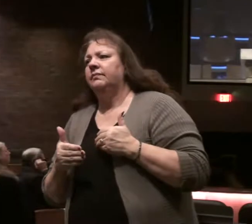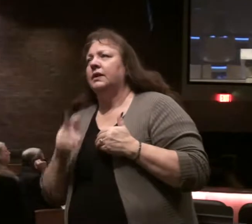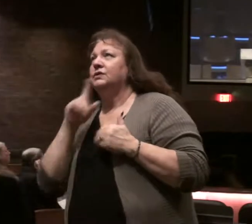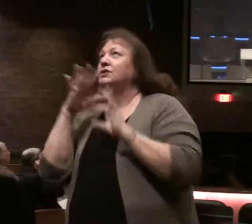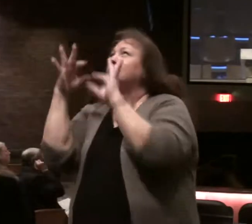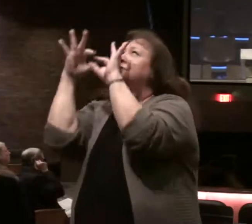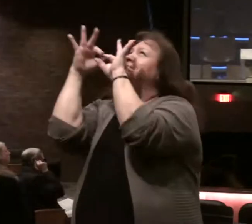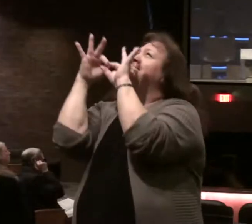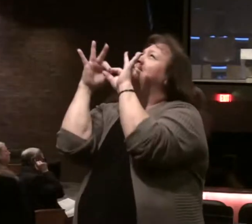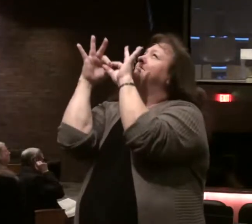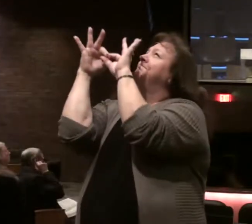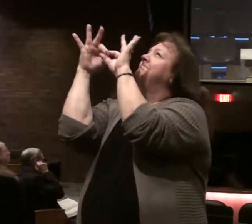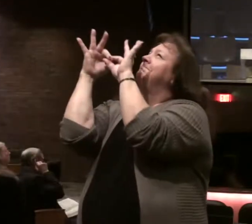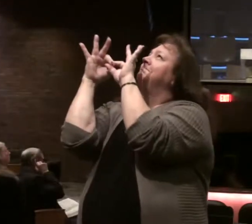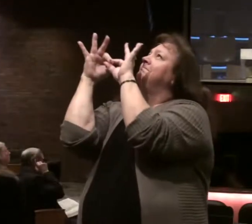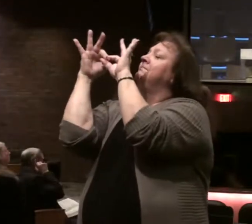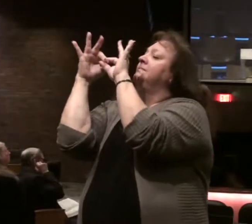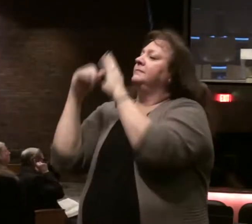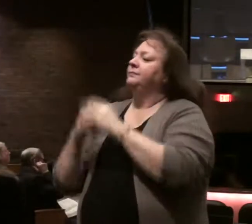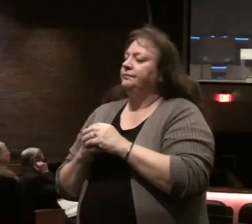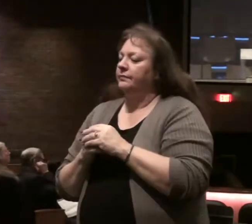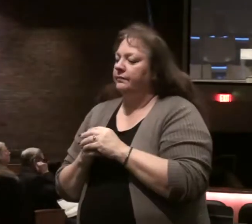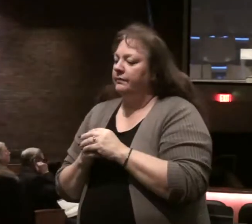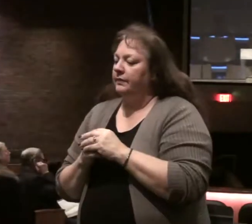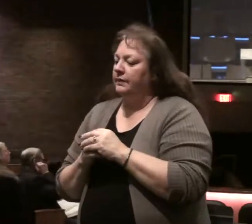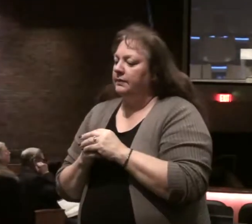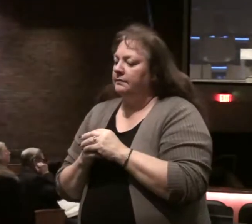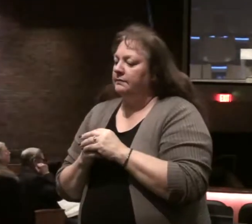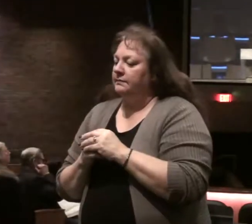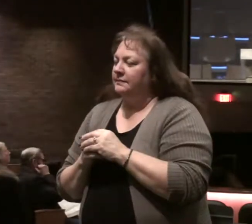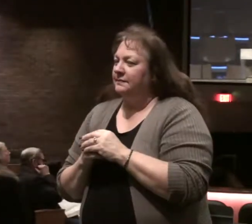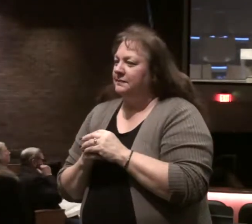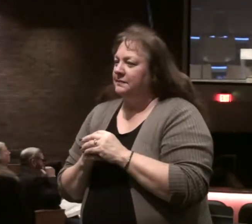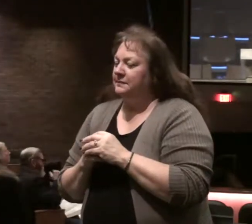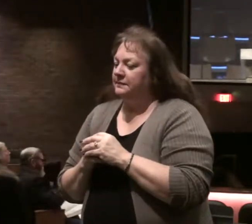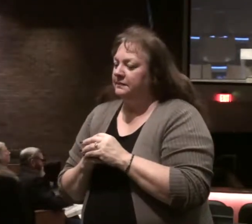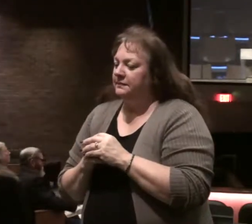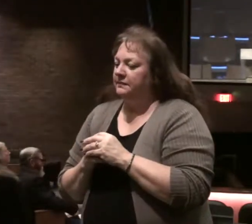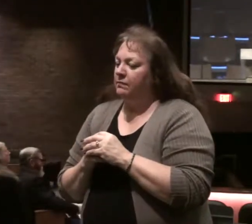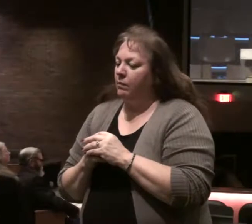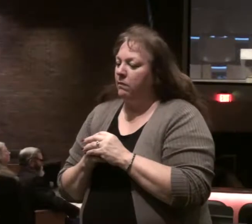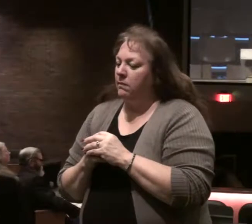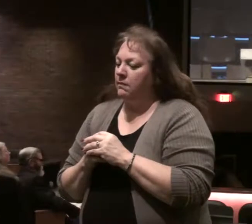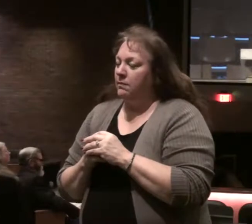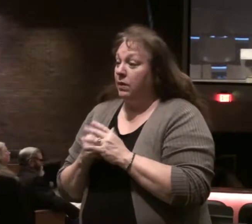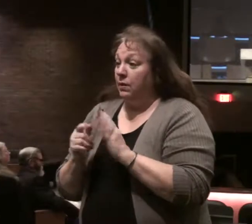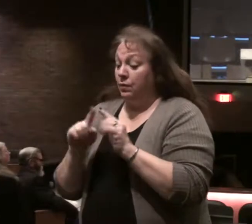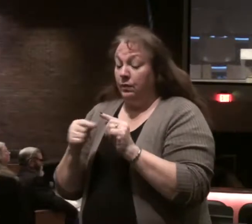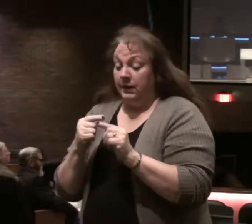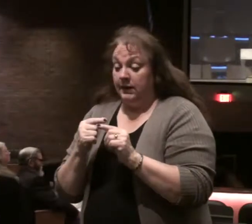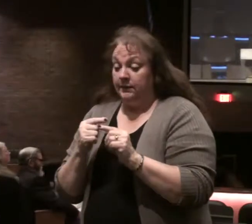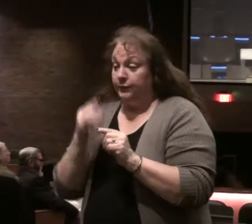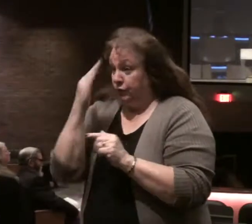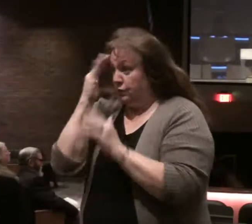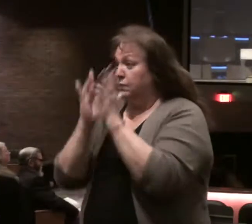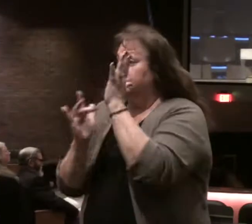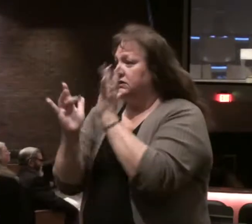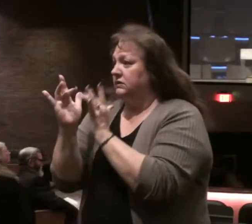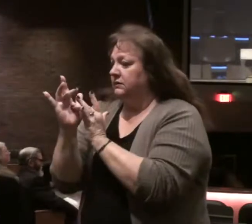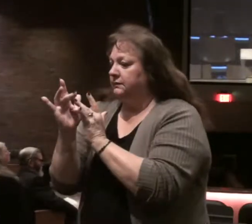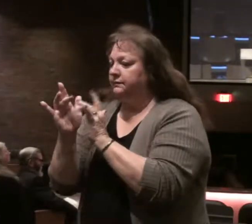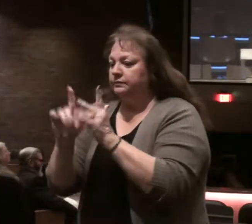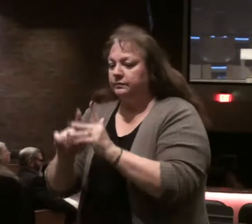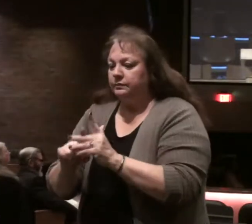relationship with the Lord. That's a false dichotomy. You know, if you get saved, if you're a believer, you